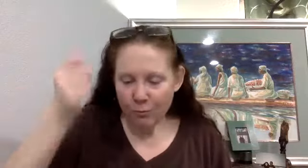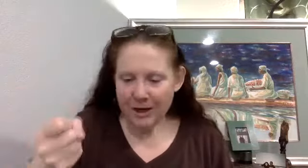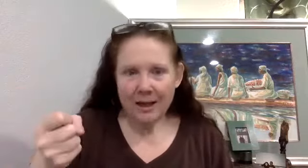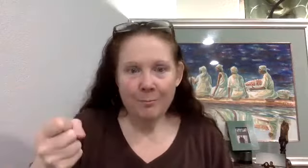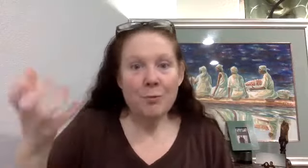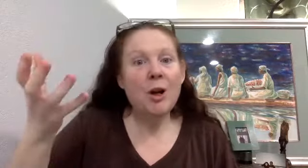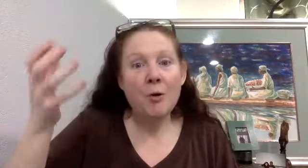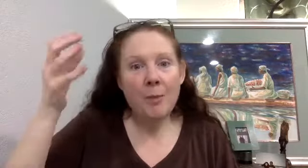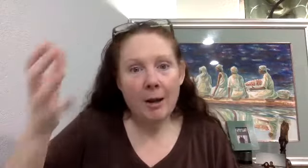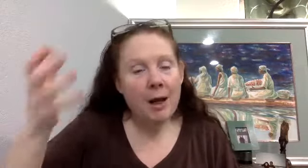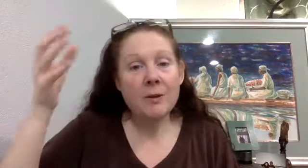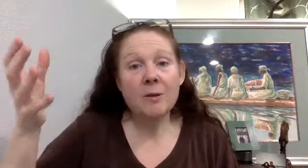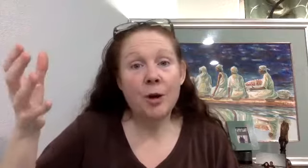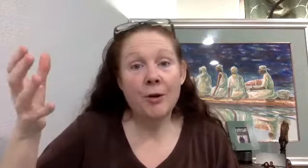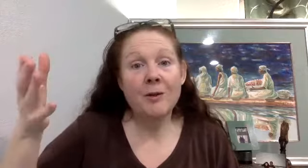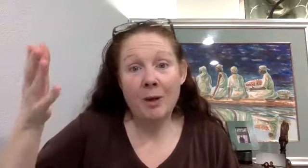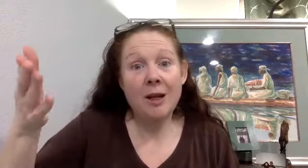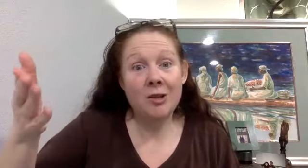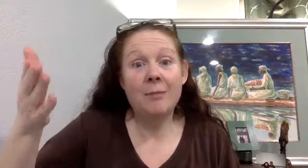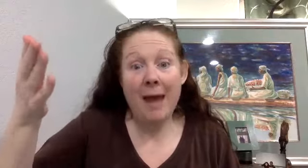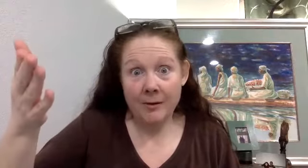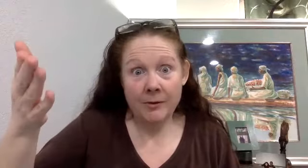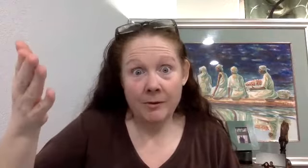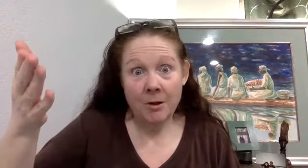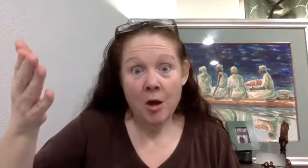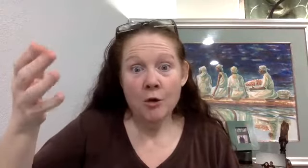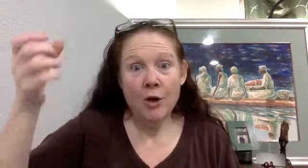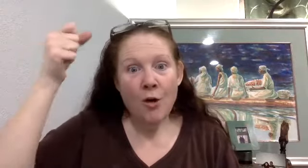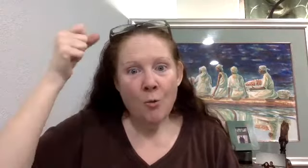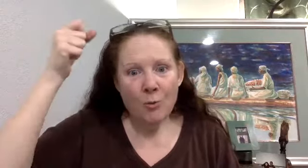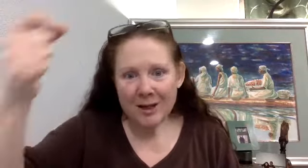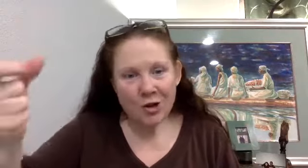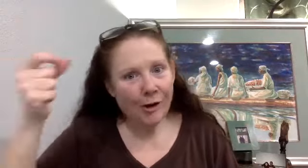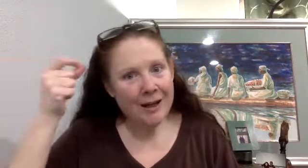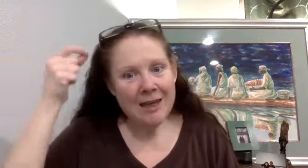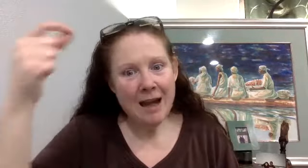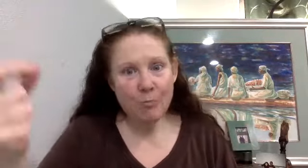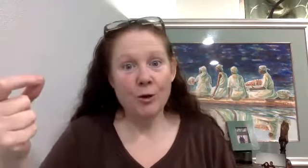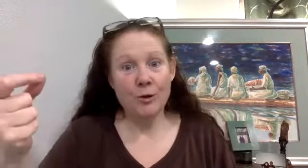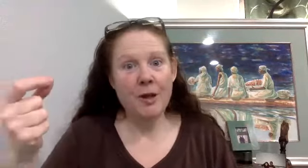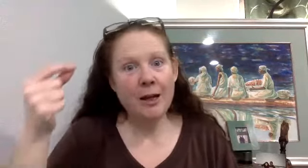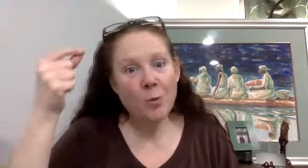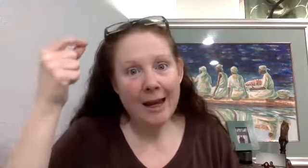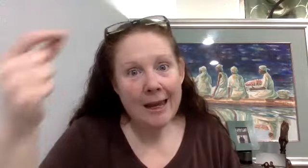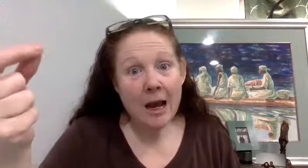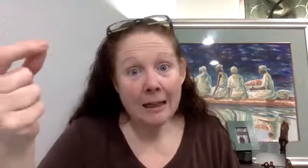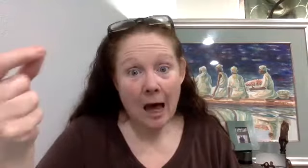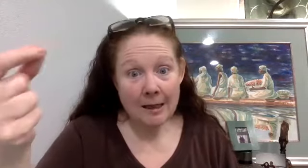really, you know, my, my business partner has a PhD in maths. So he's turning the numbers and that's why he got locked